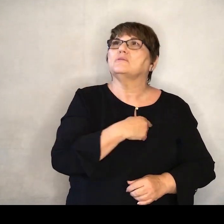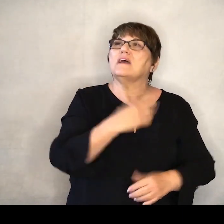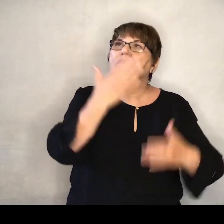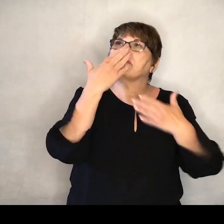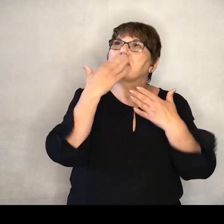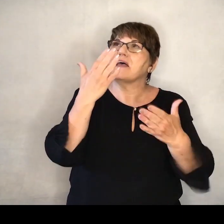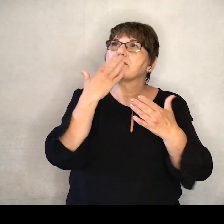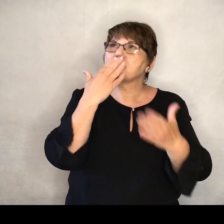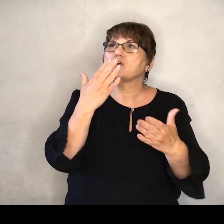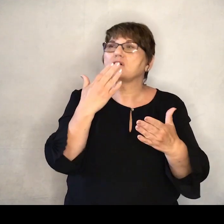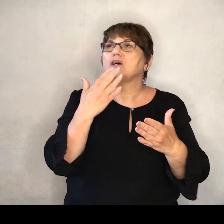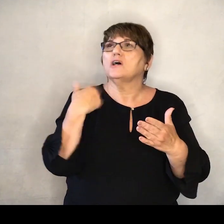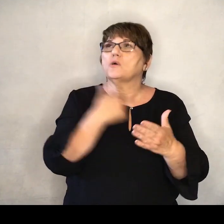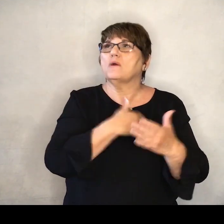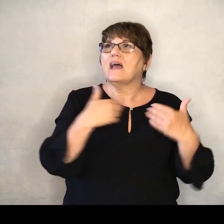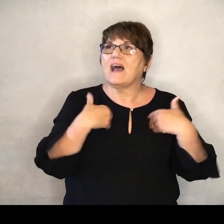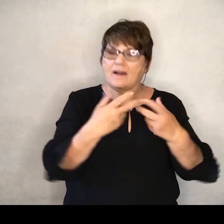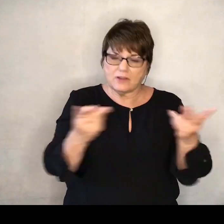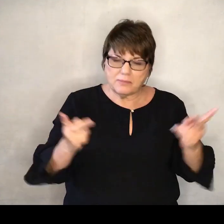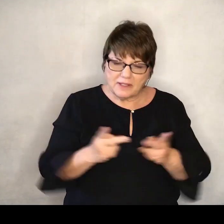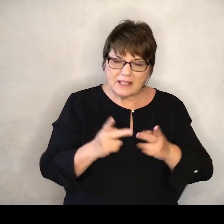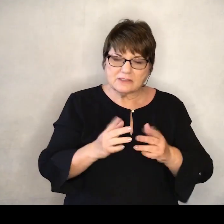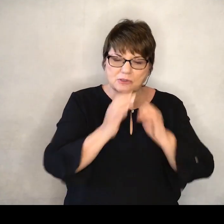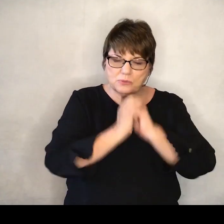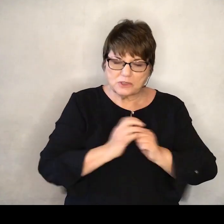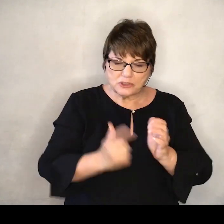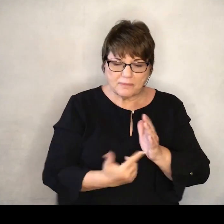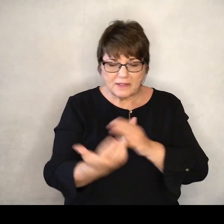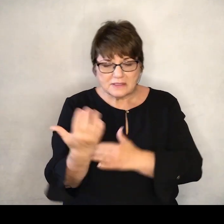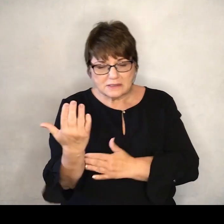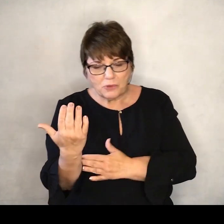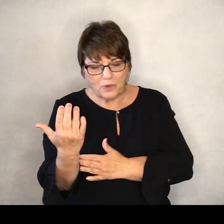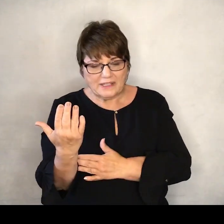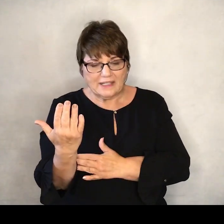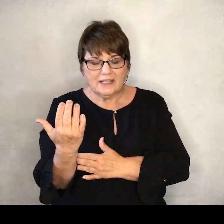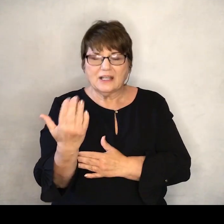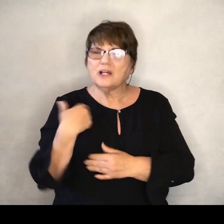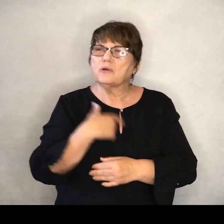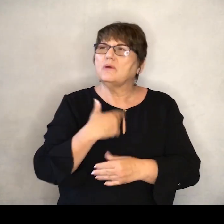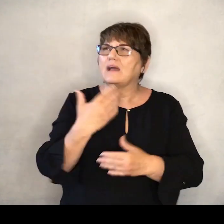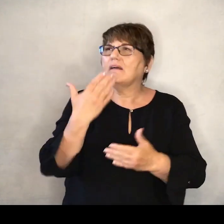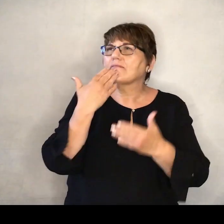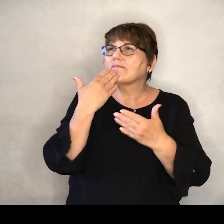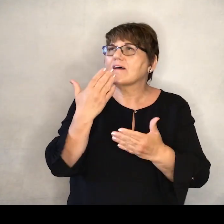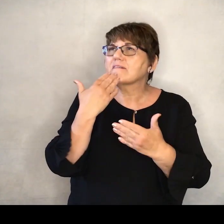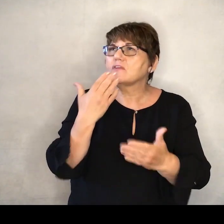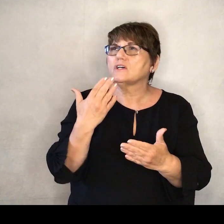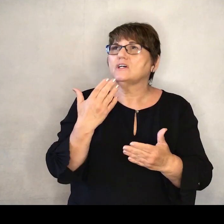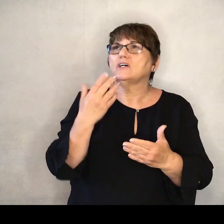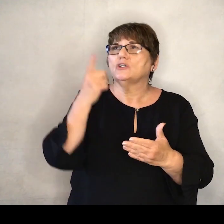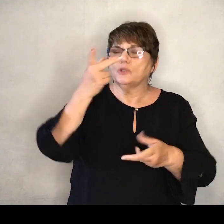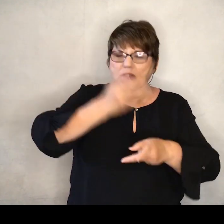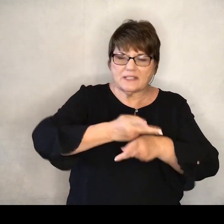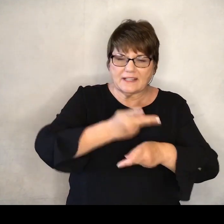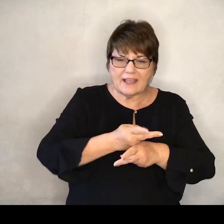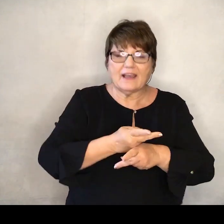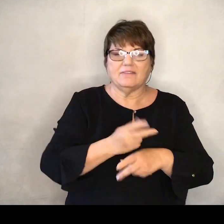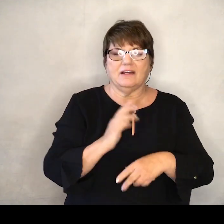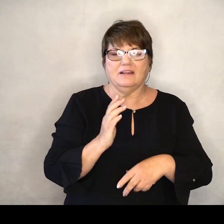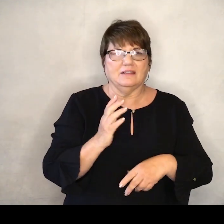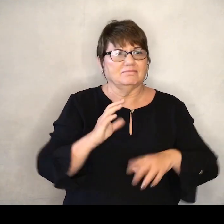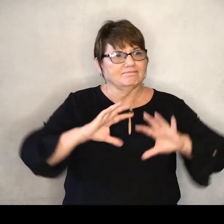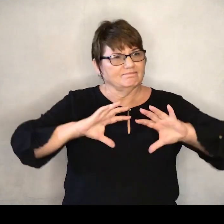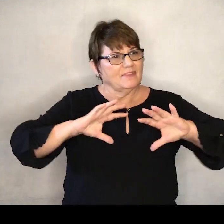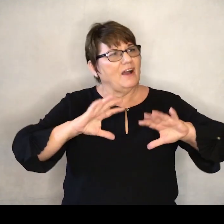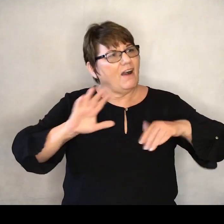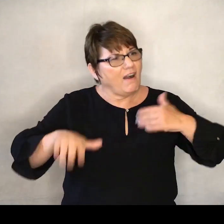thankful and grateful That we have a place to worship in this morning We're so thankful that You're taking care of part of our flock That